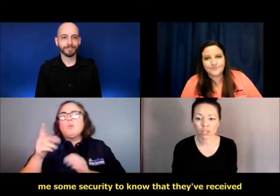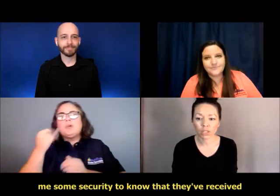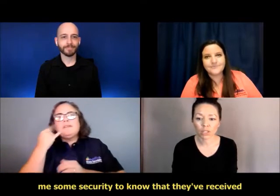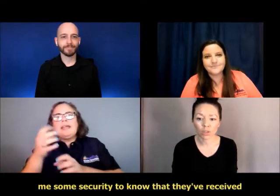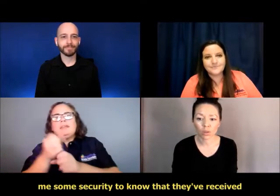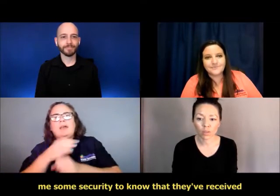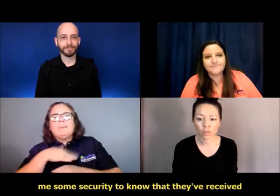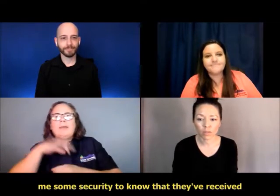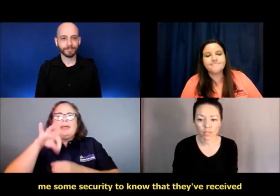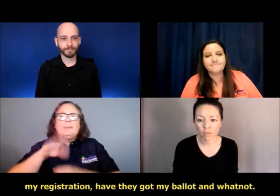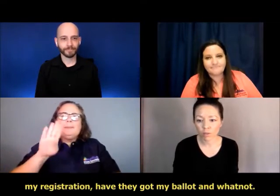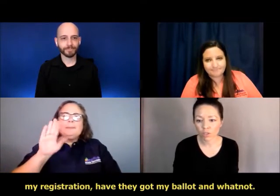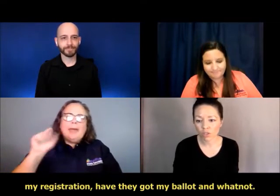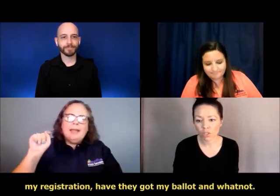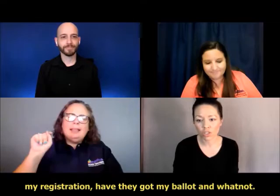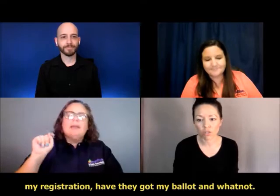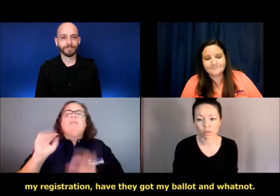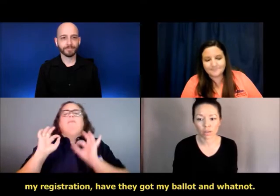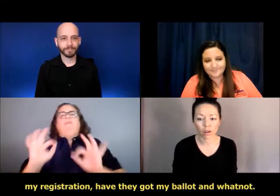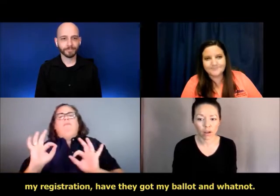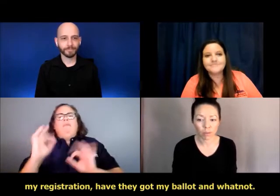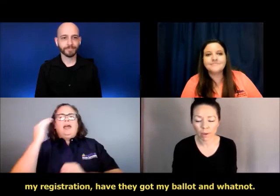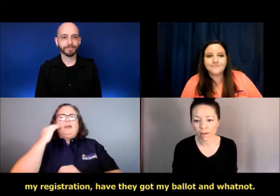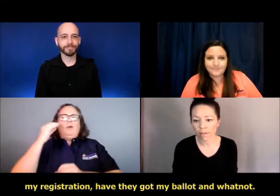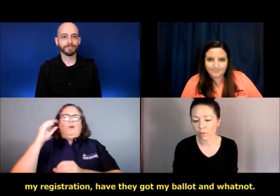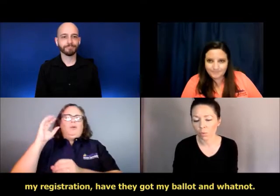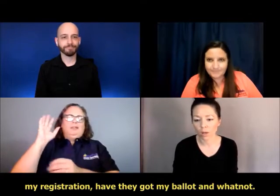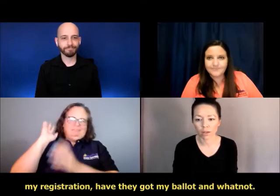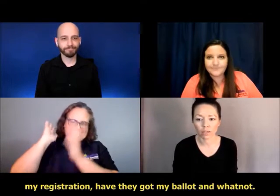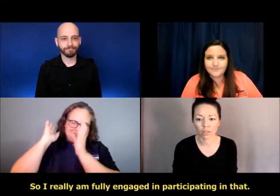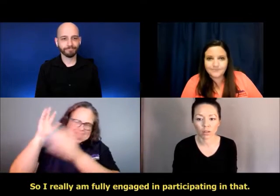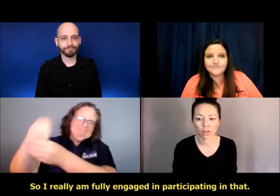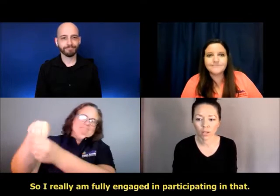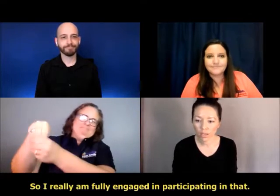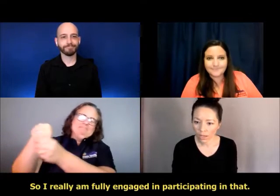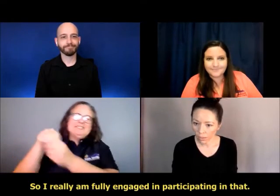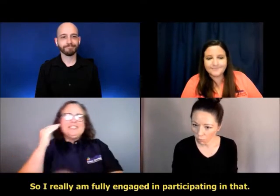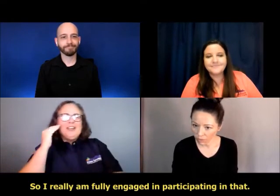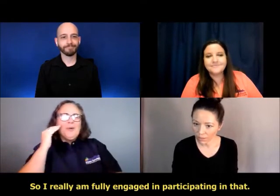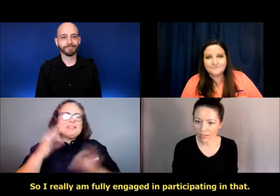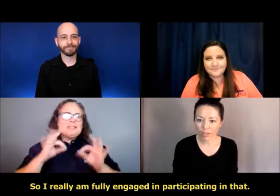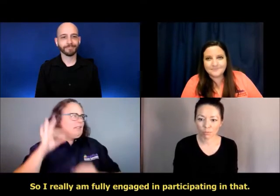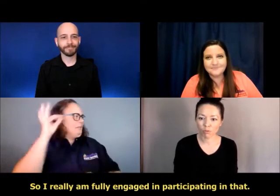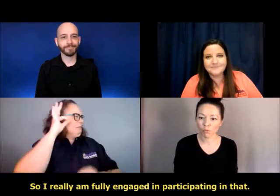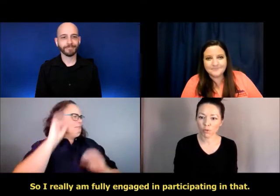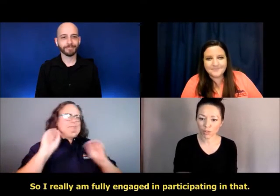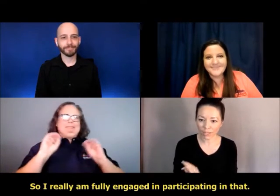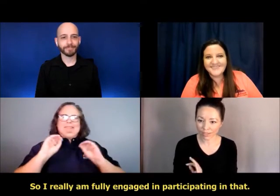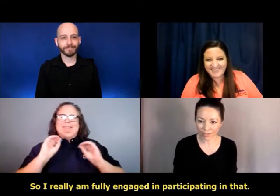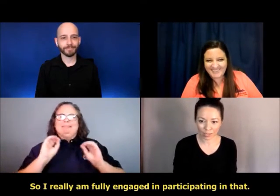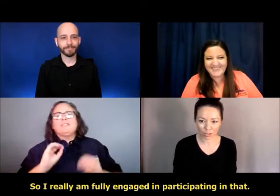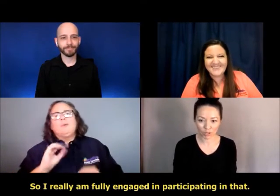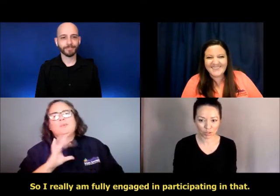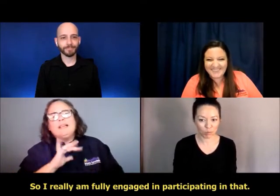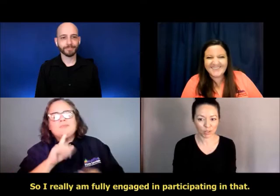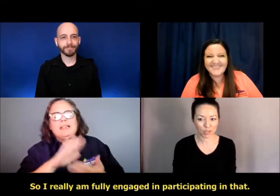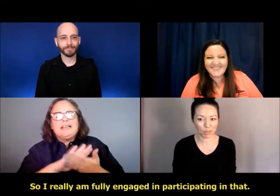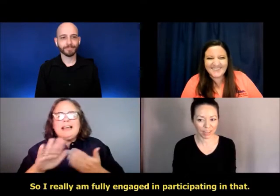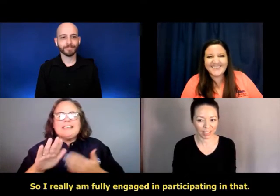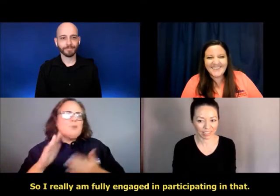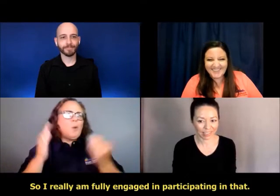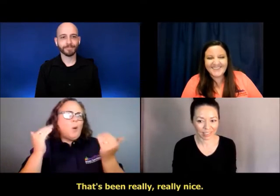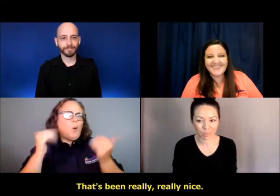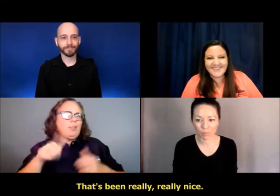some security to know that they received my registration or they got my ballot and whatnot. So I really am fully engaged in